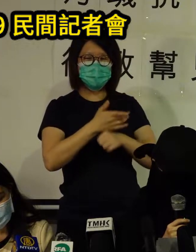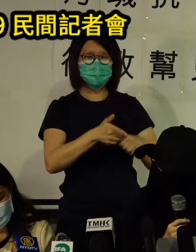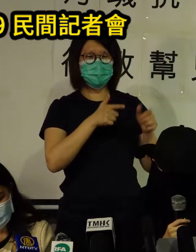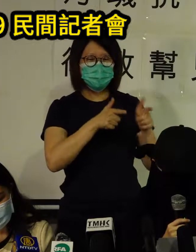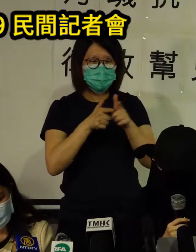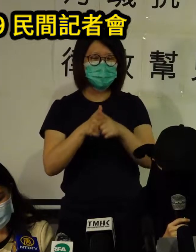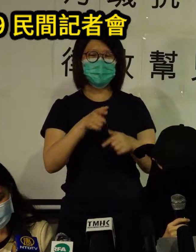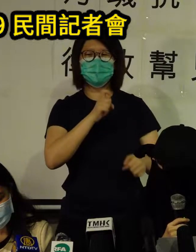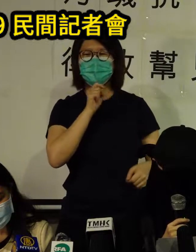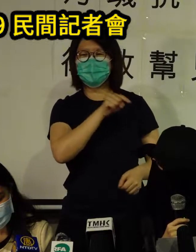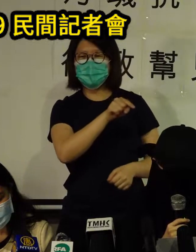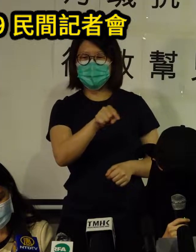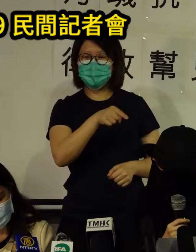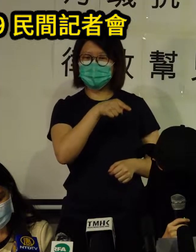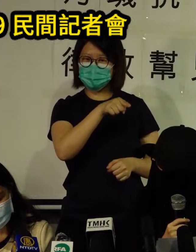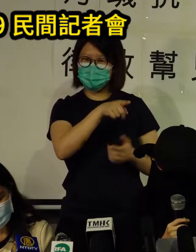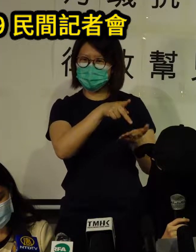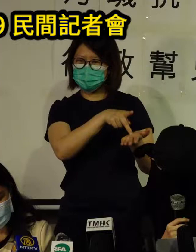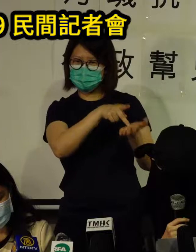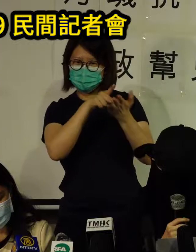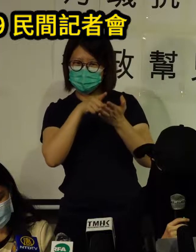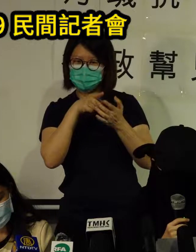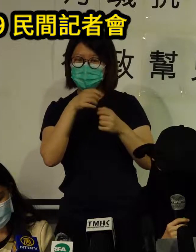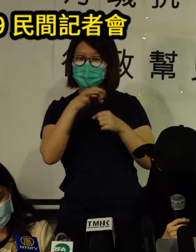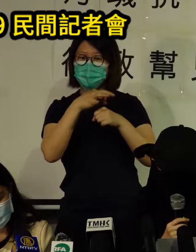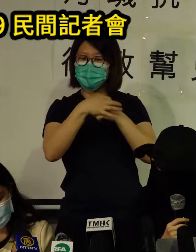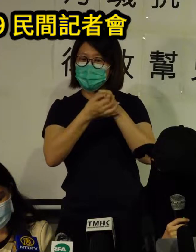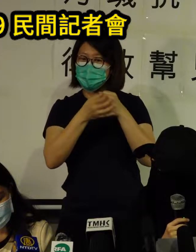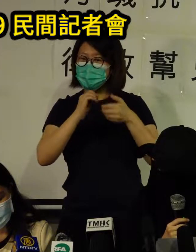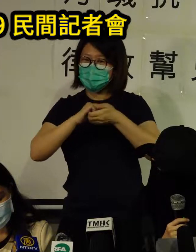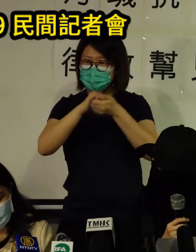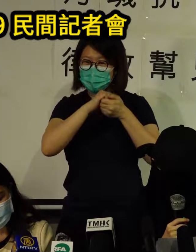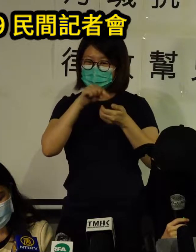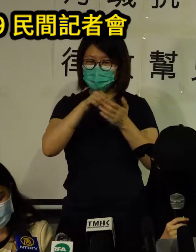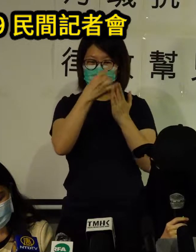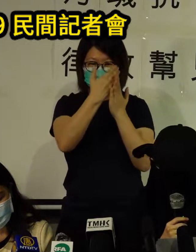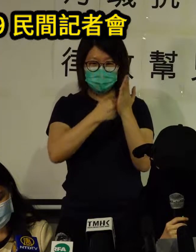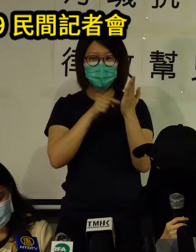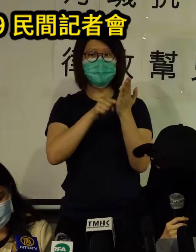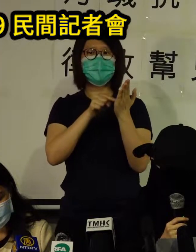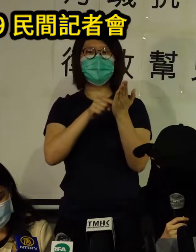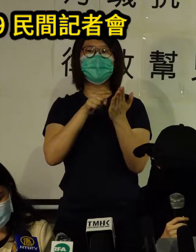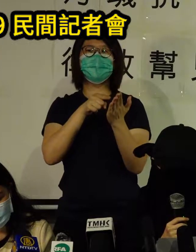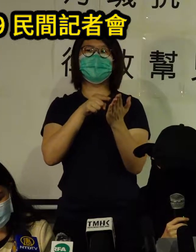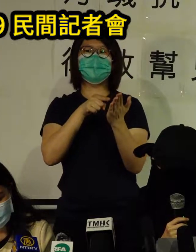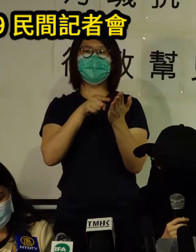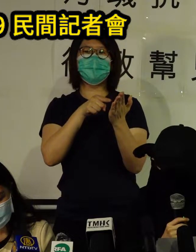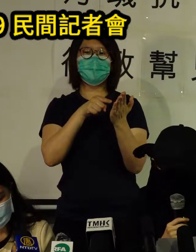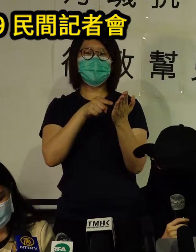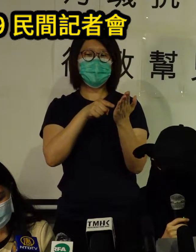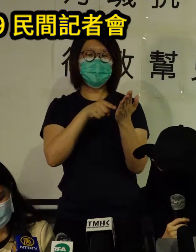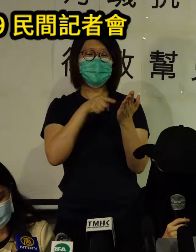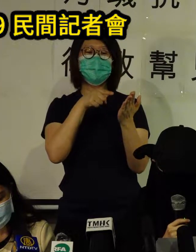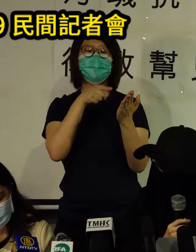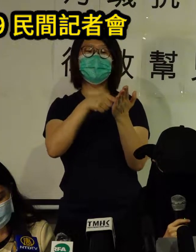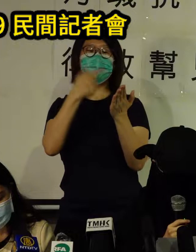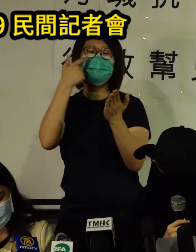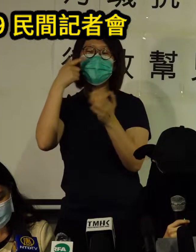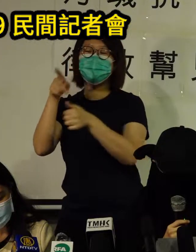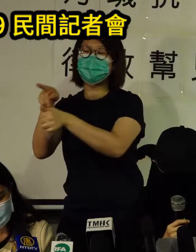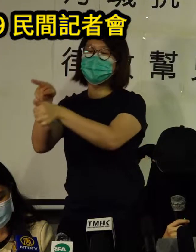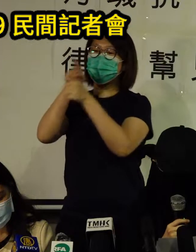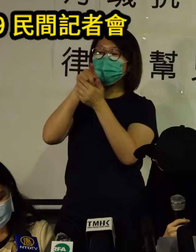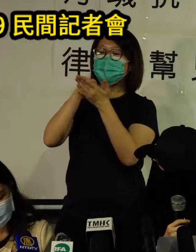it would be the first deployment of this UN act on a court case since its enactment 18 years ago